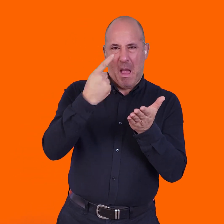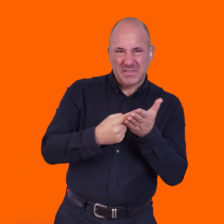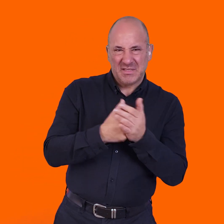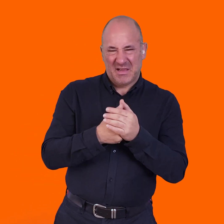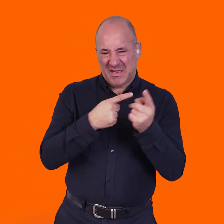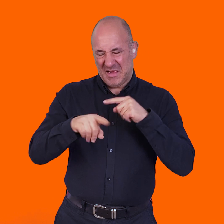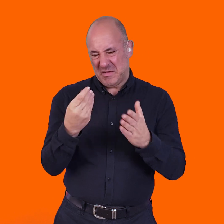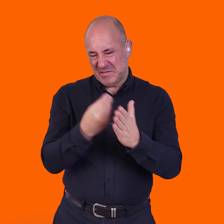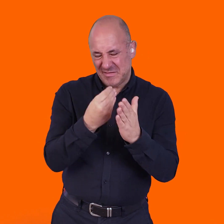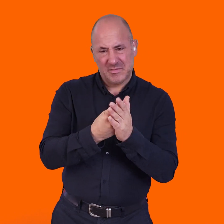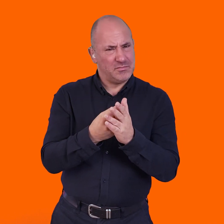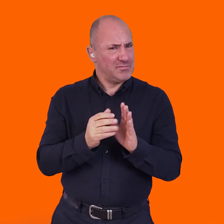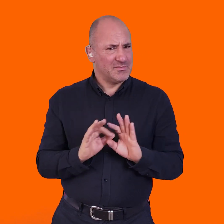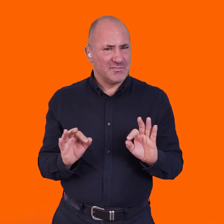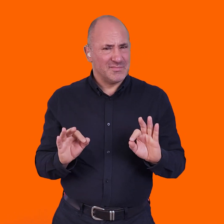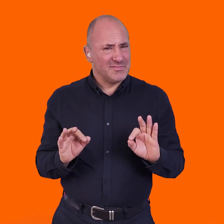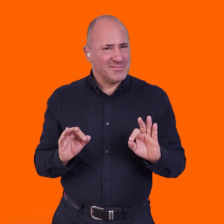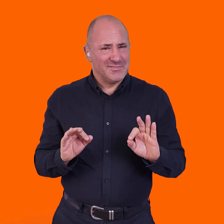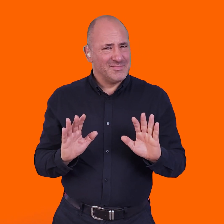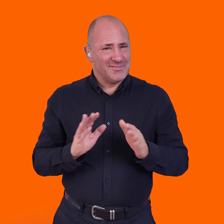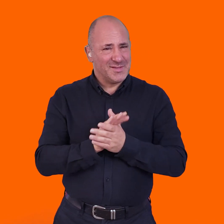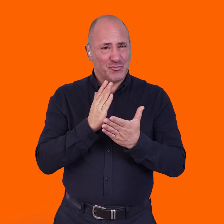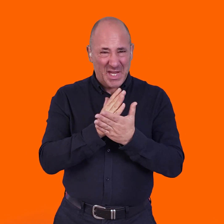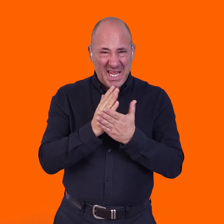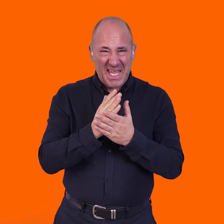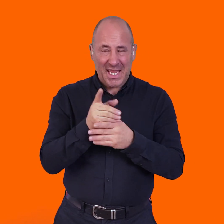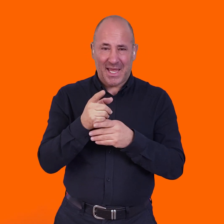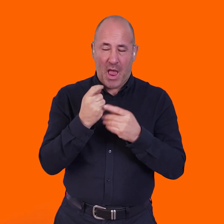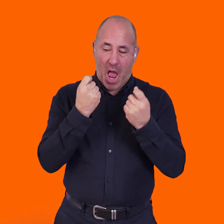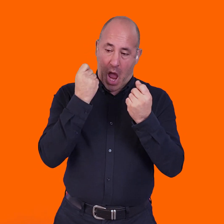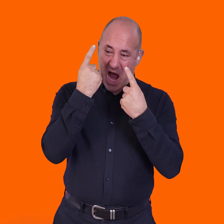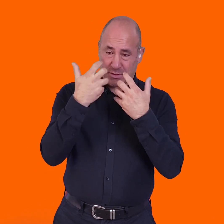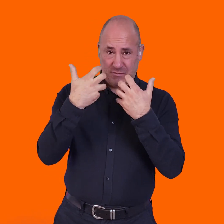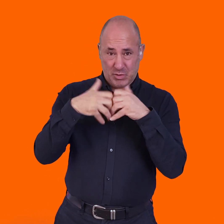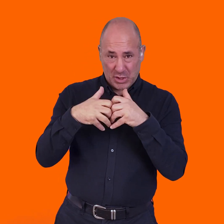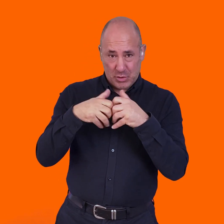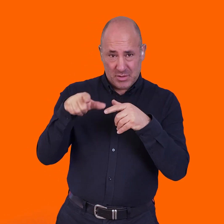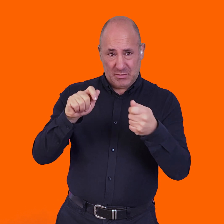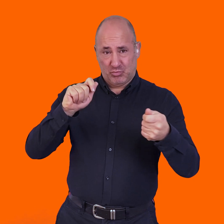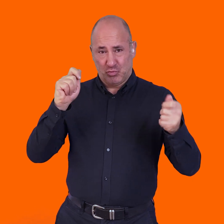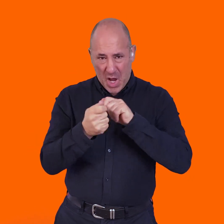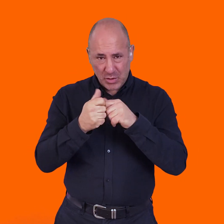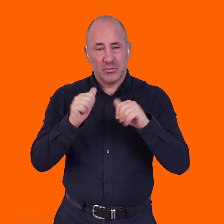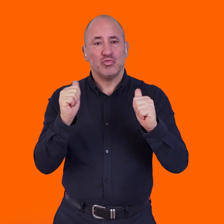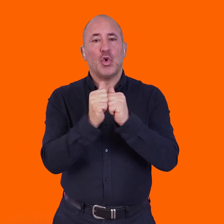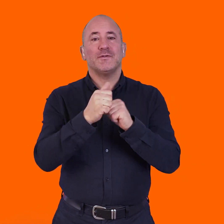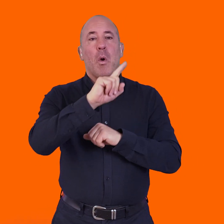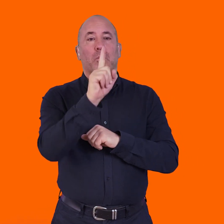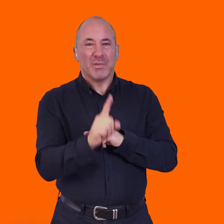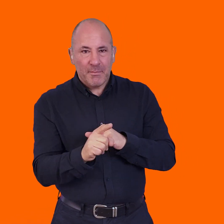none of those things are about capital. So it's changing the ideas of technology to make them